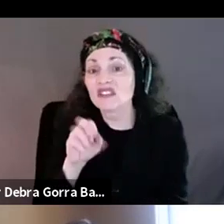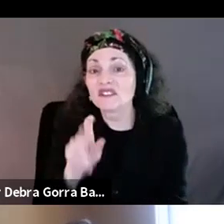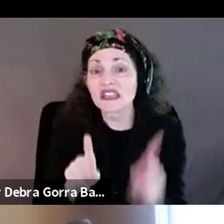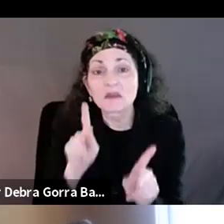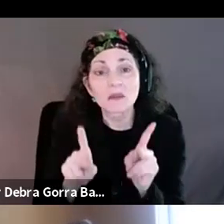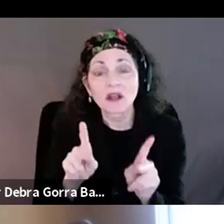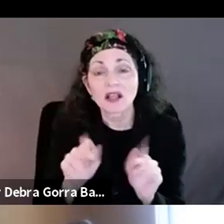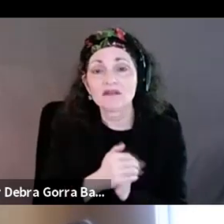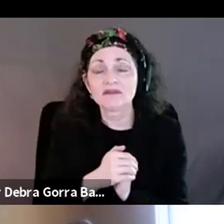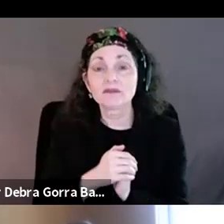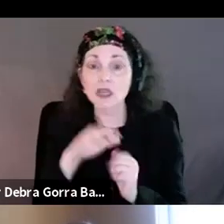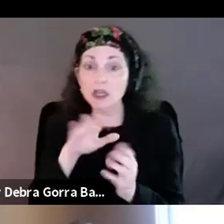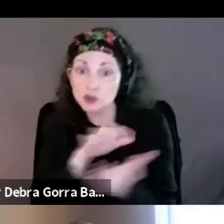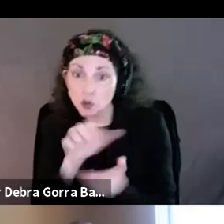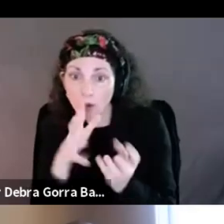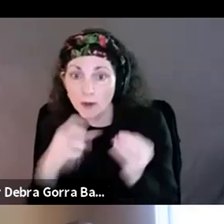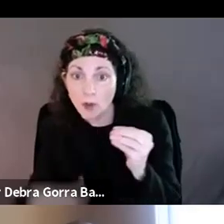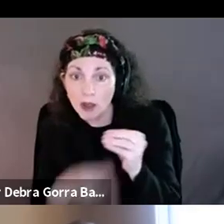Storm, did you want to add to that?